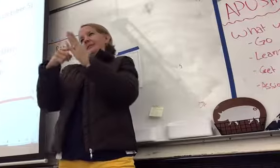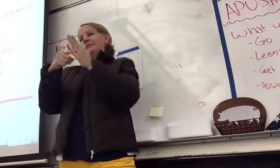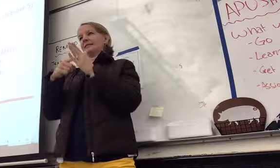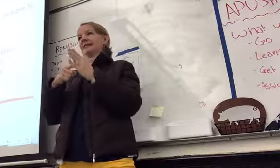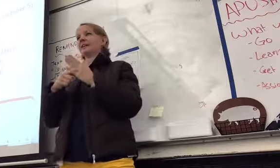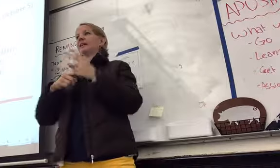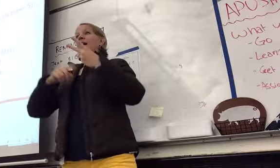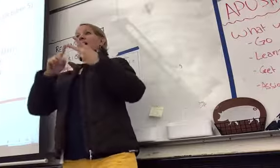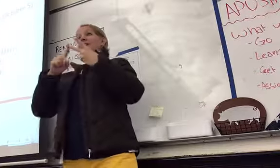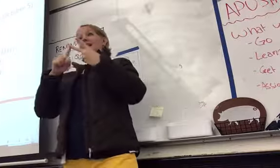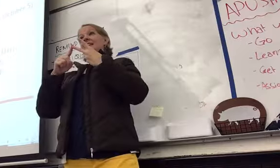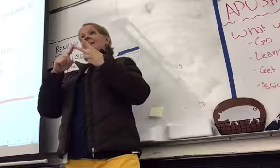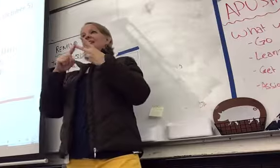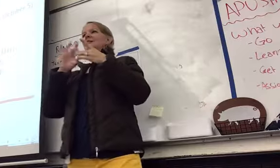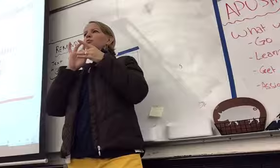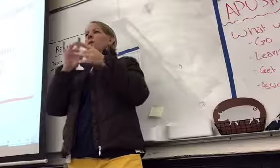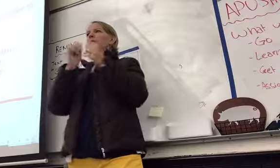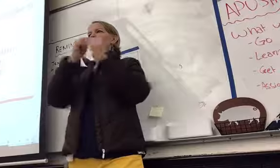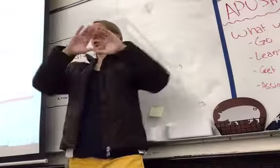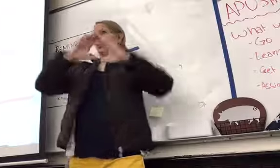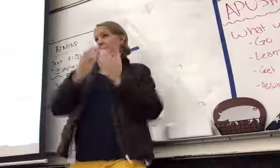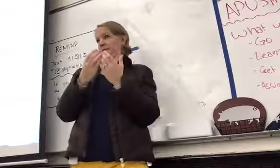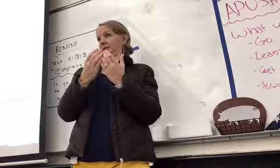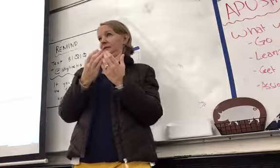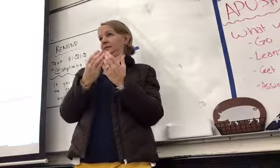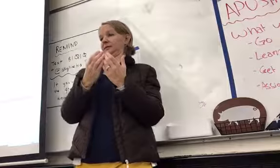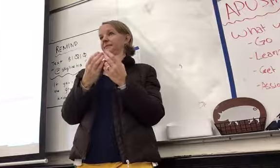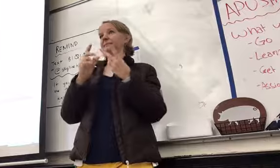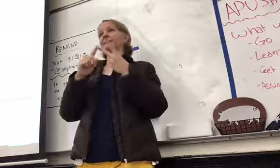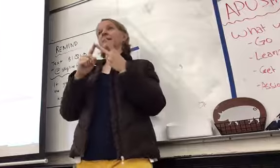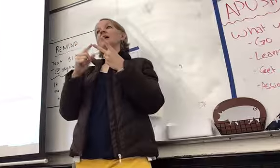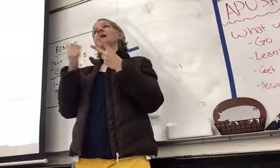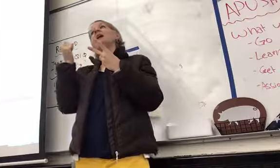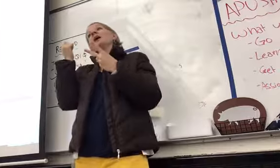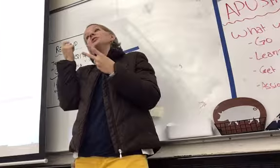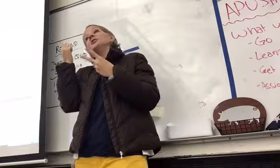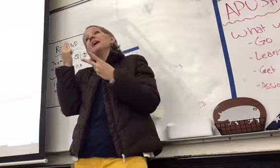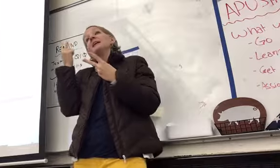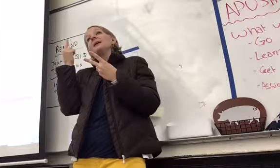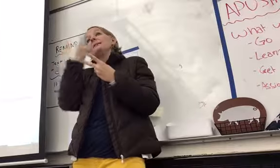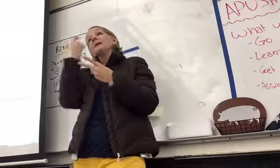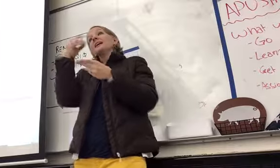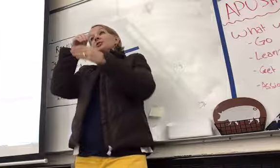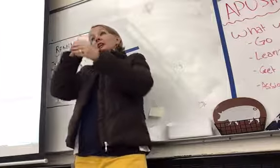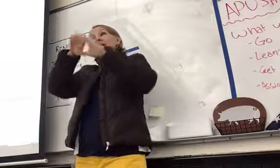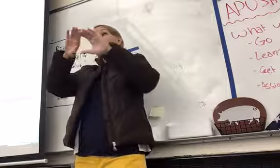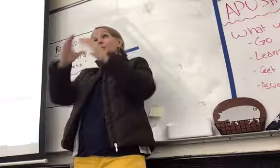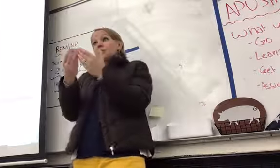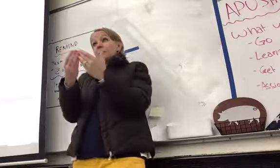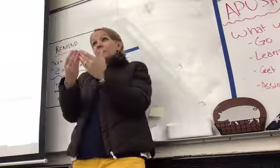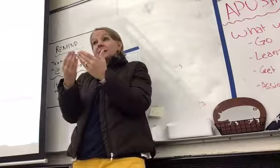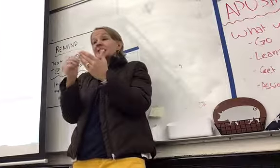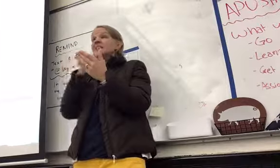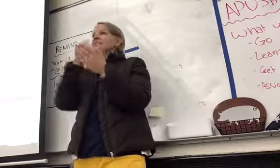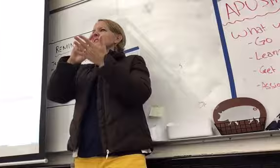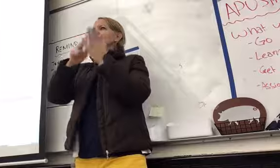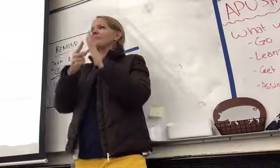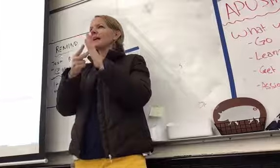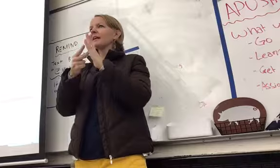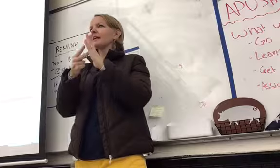people, if you're wanting to do this into a group, understand that just because you're in a group does not mean that you get to cut